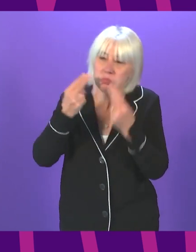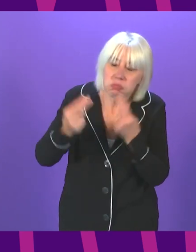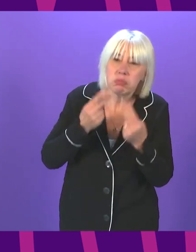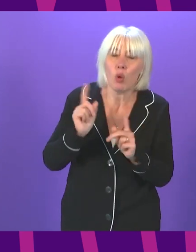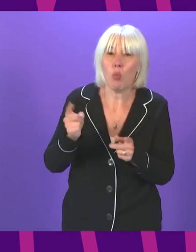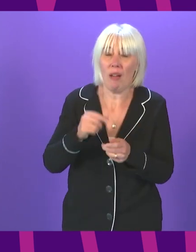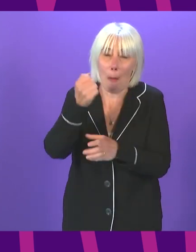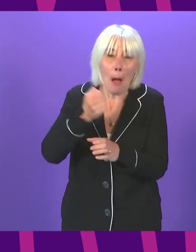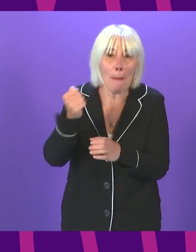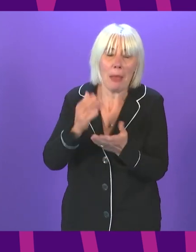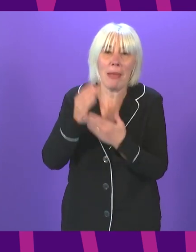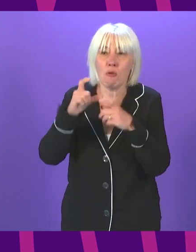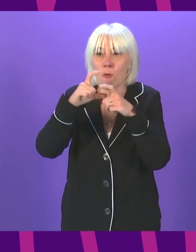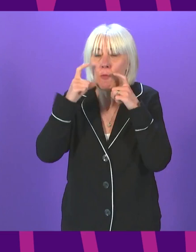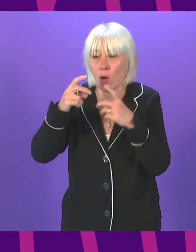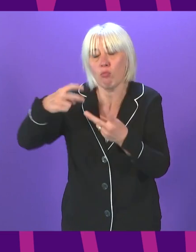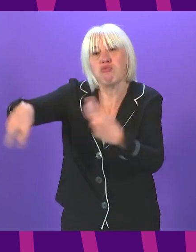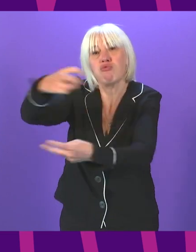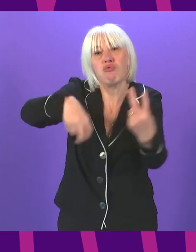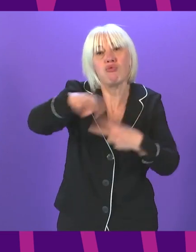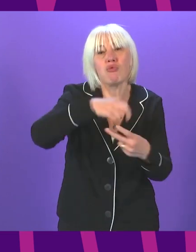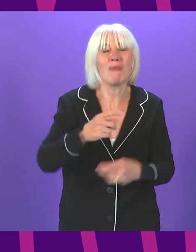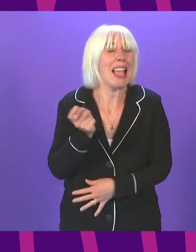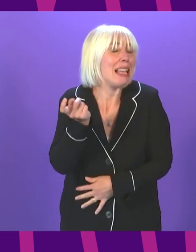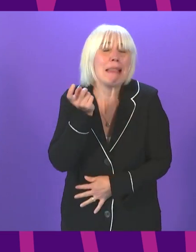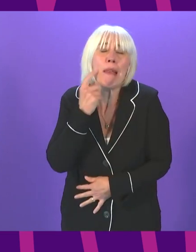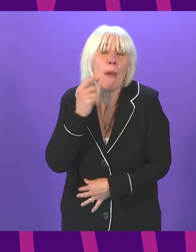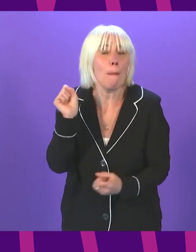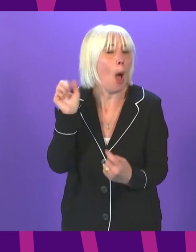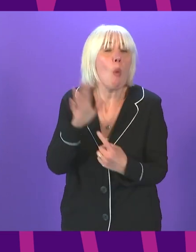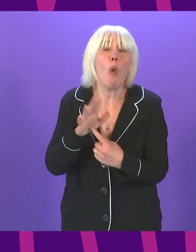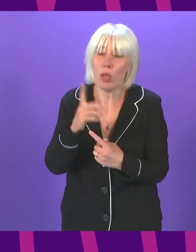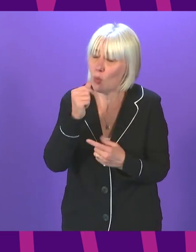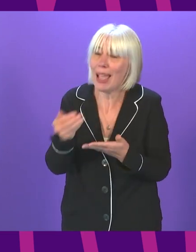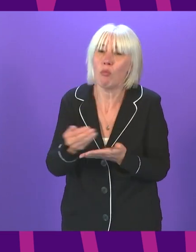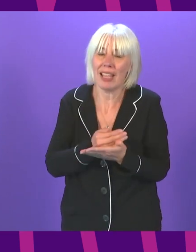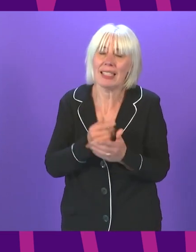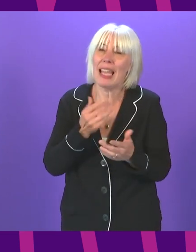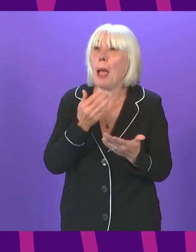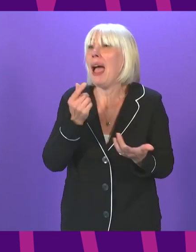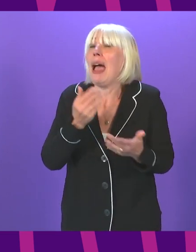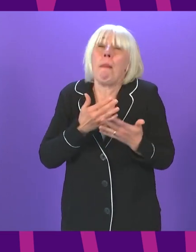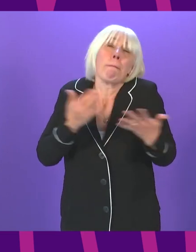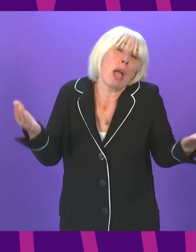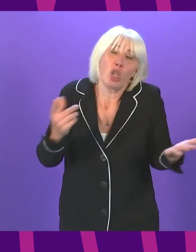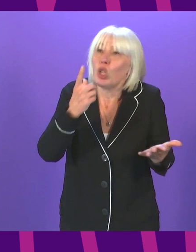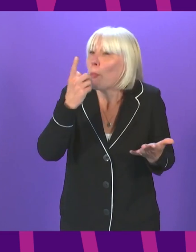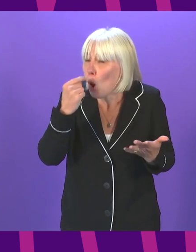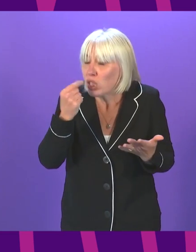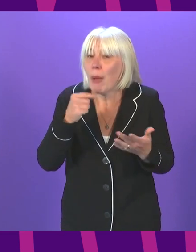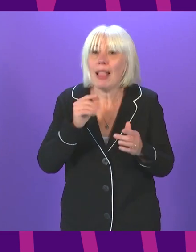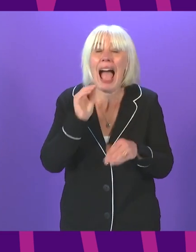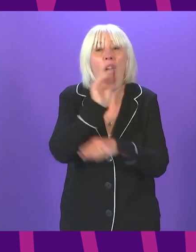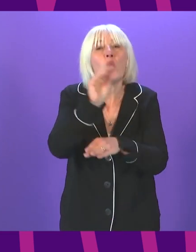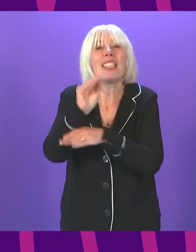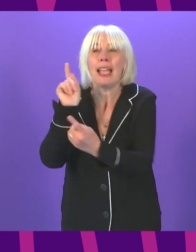a simple but important way in which we can all protect each other. More generally, please meet outdoors as much as possible. I know that gets harder